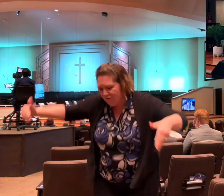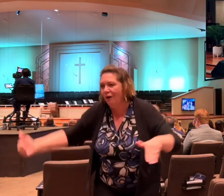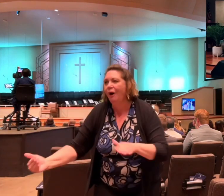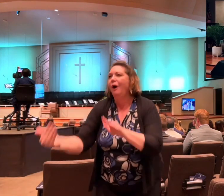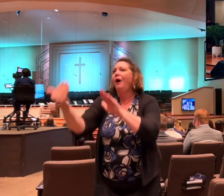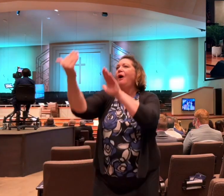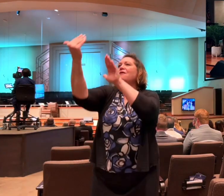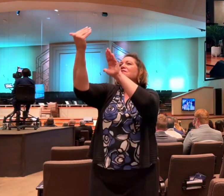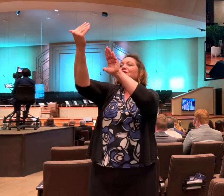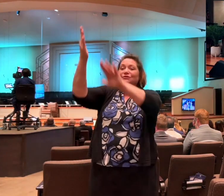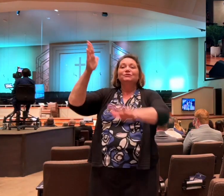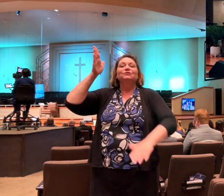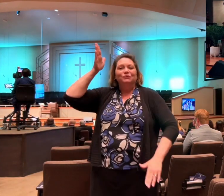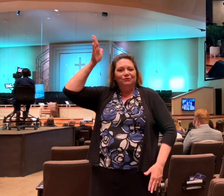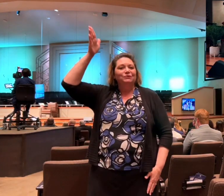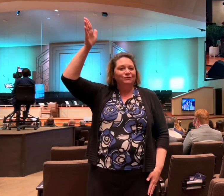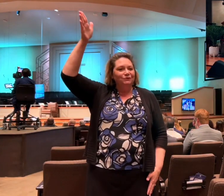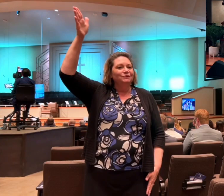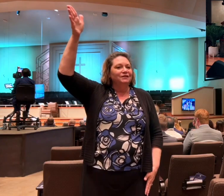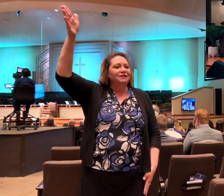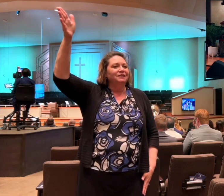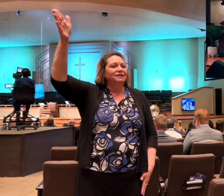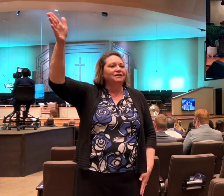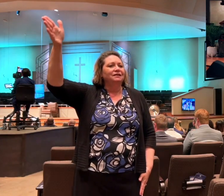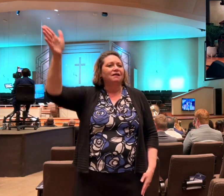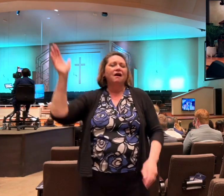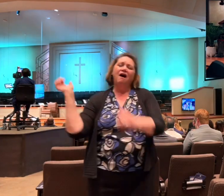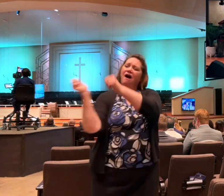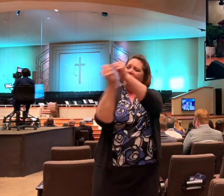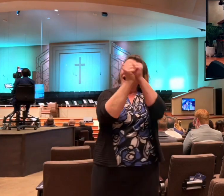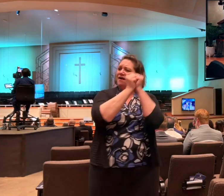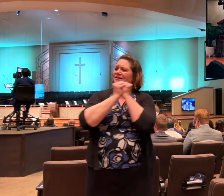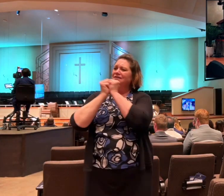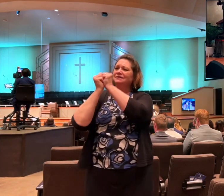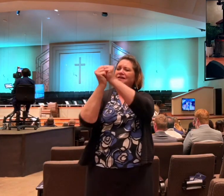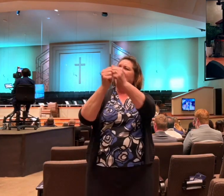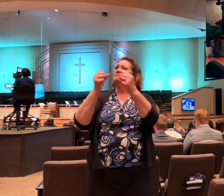thee. Every tongue offers you praise.